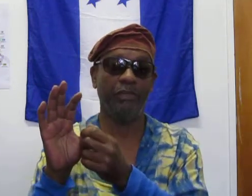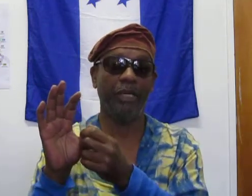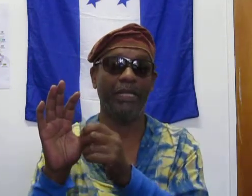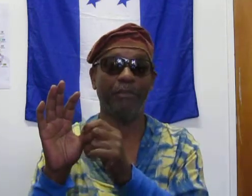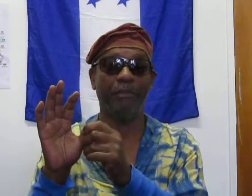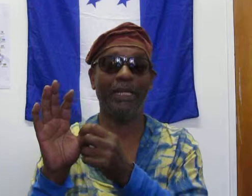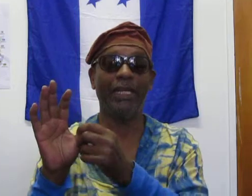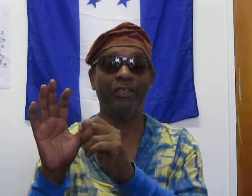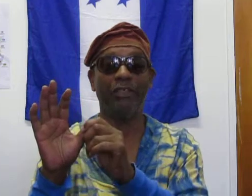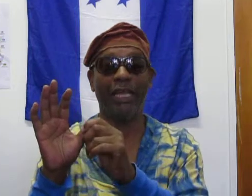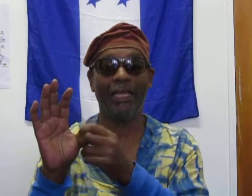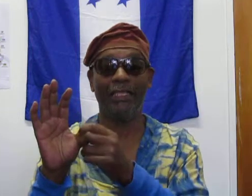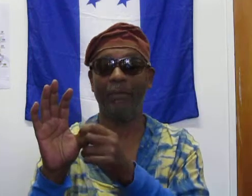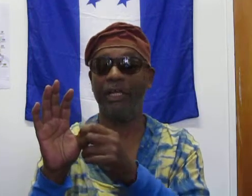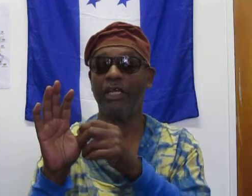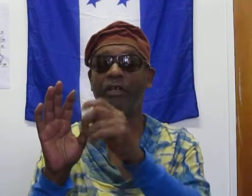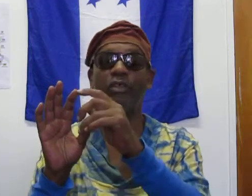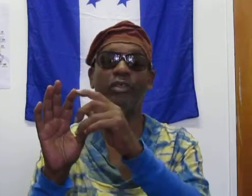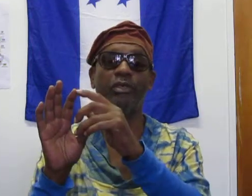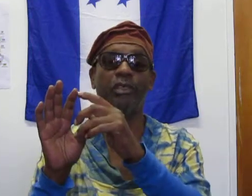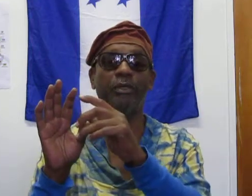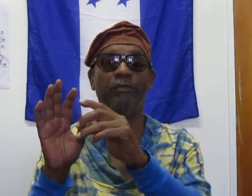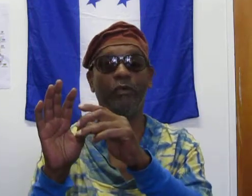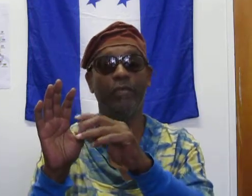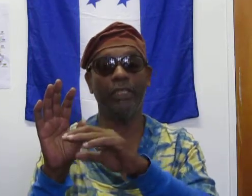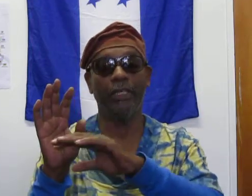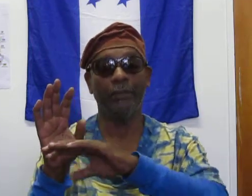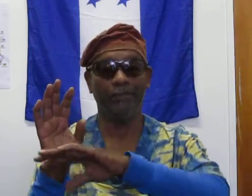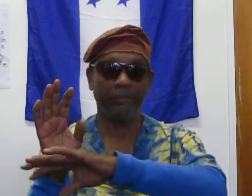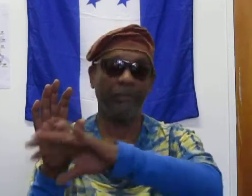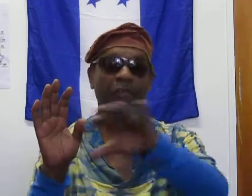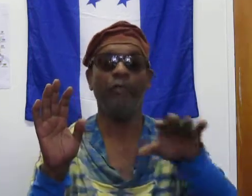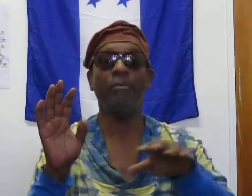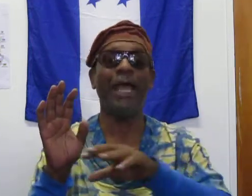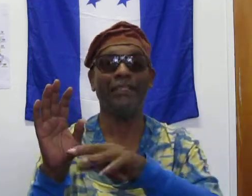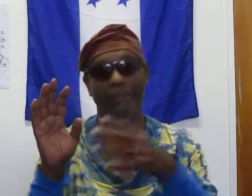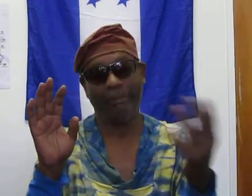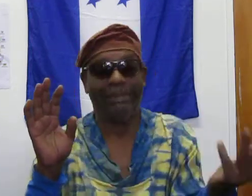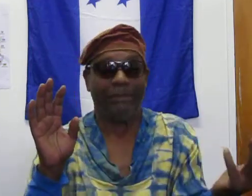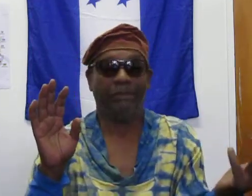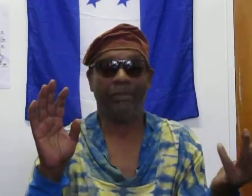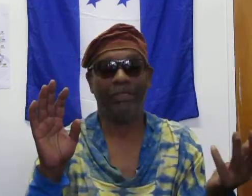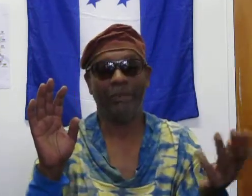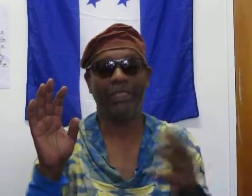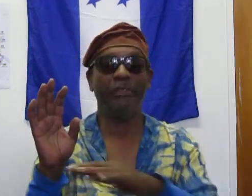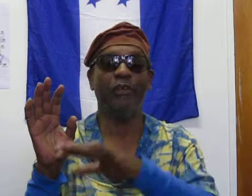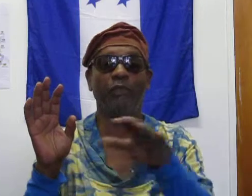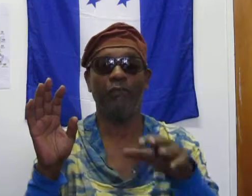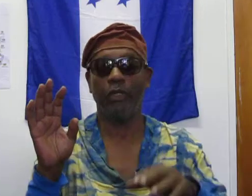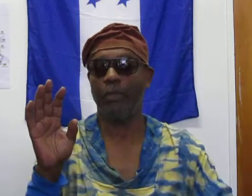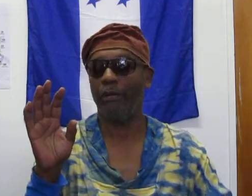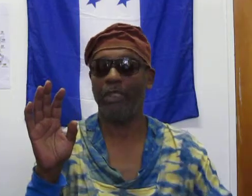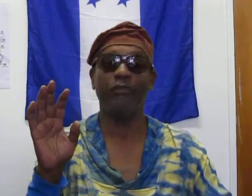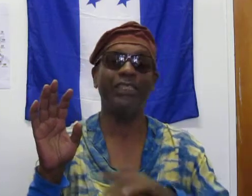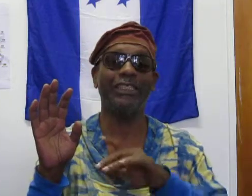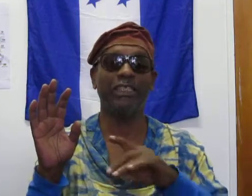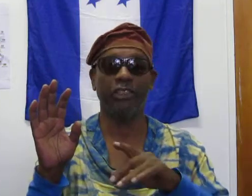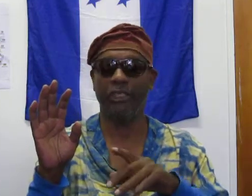to make it plain to the academia, they also interpret for the, for the masses, you know, for the populace, for the citizenry.